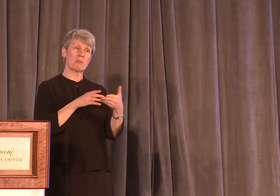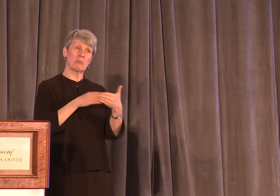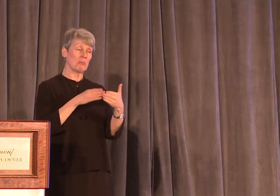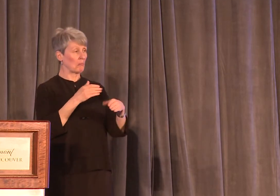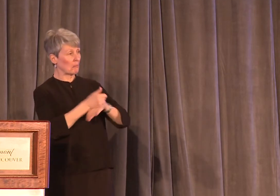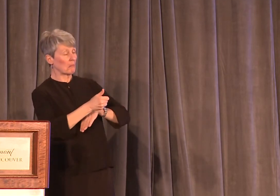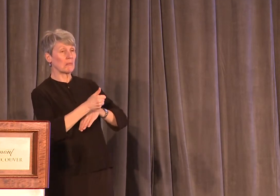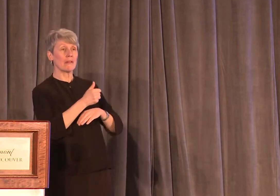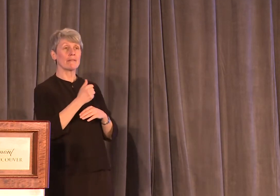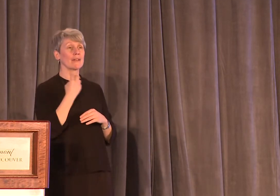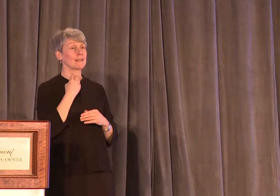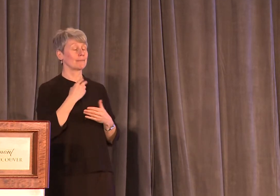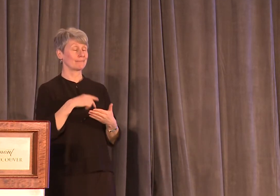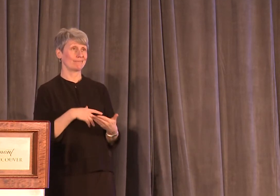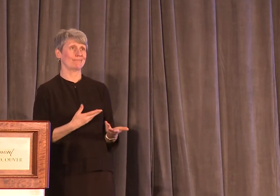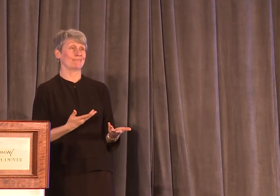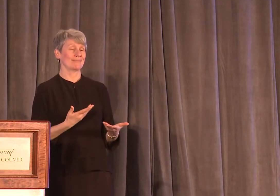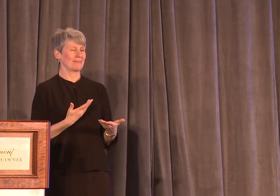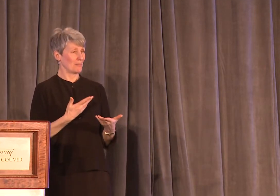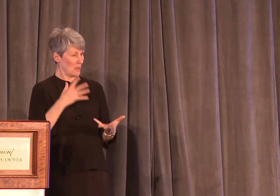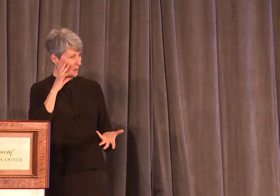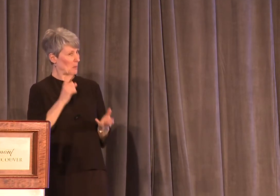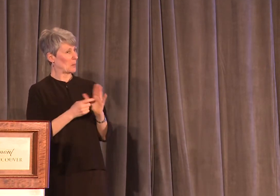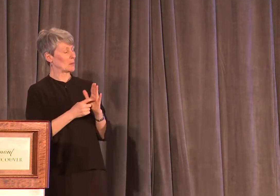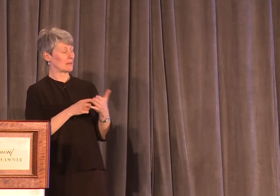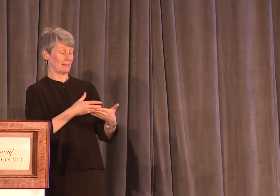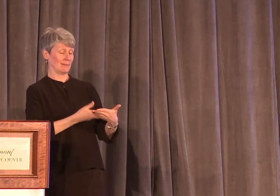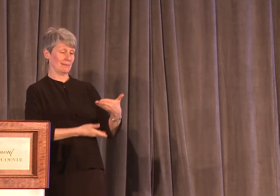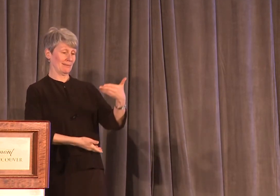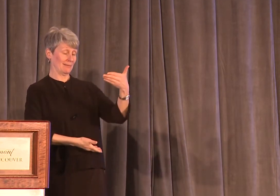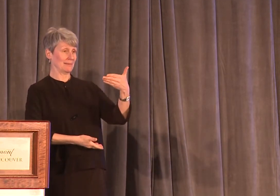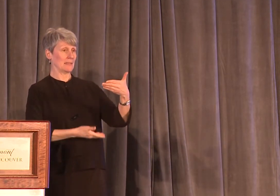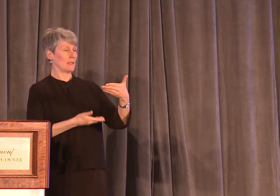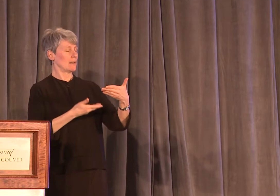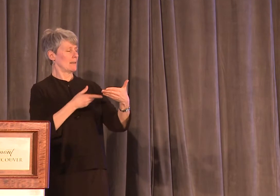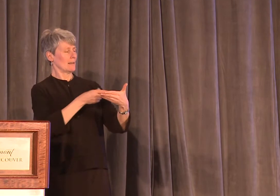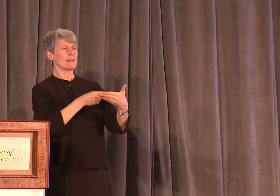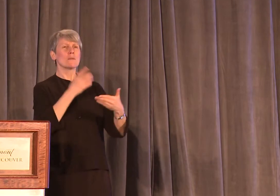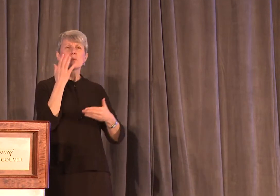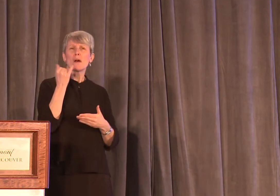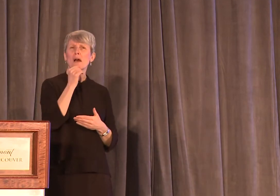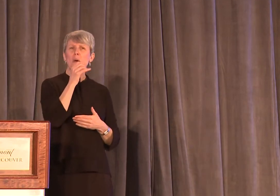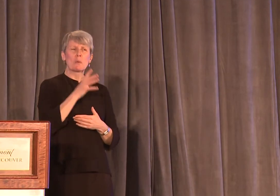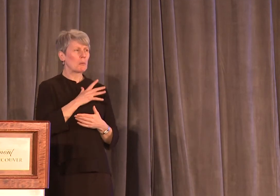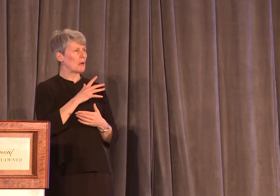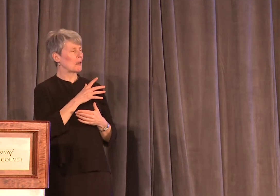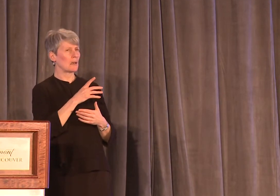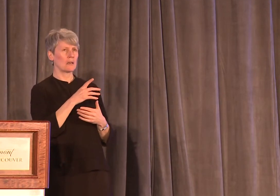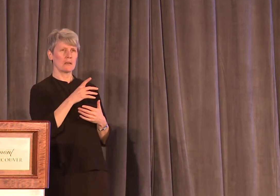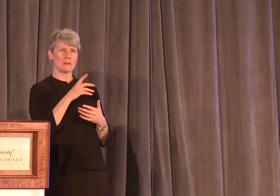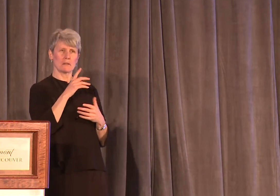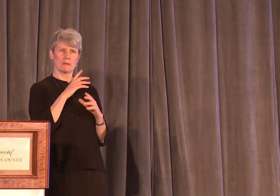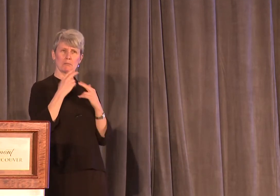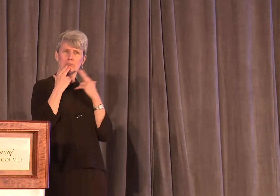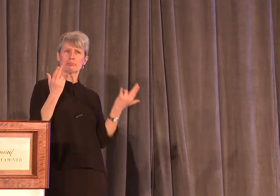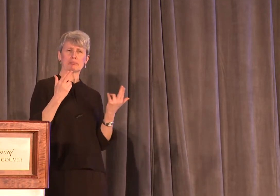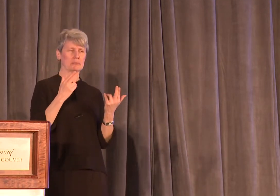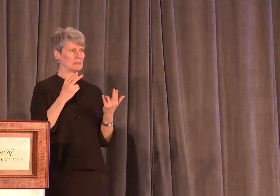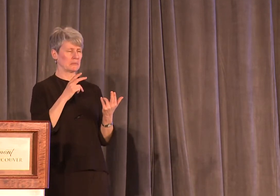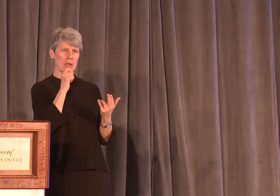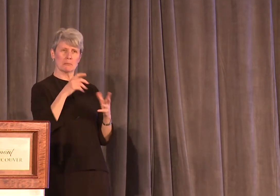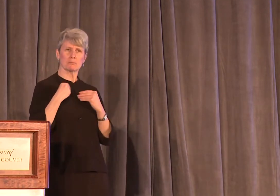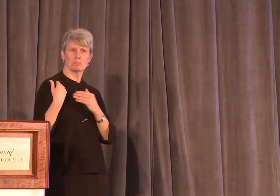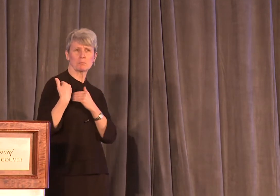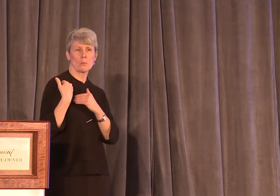-blaming. But all of these emails veered in the same direction. Why are these women not culpable? By this